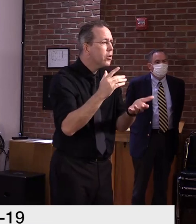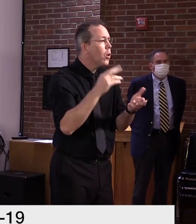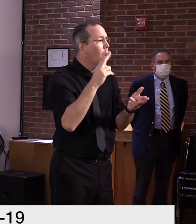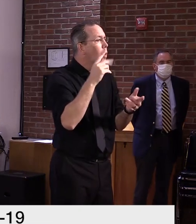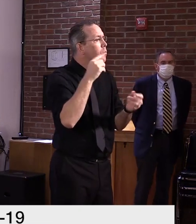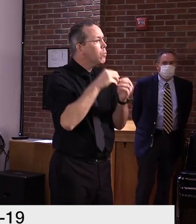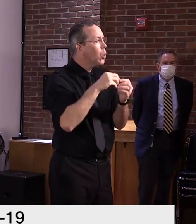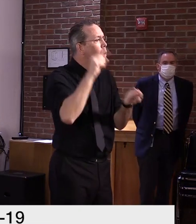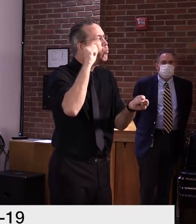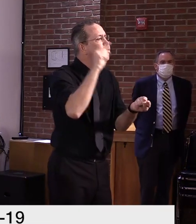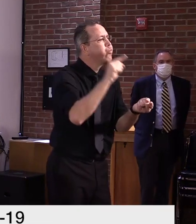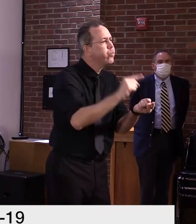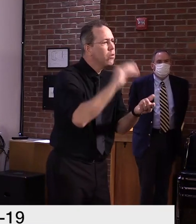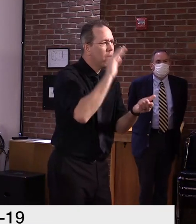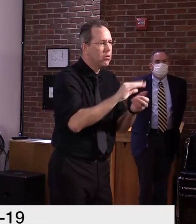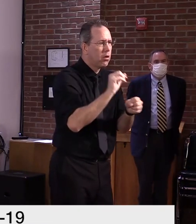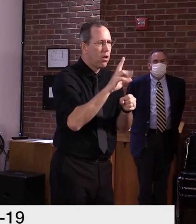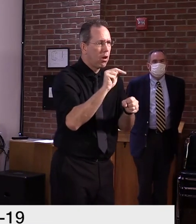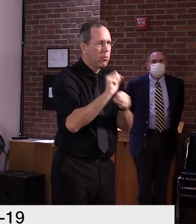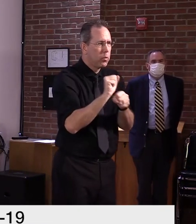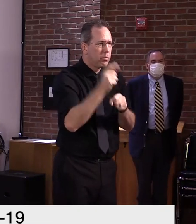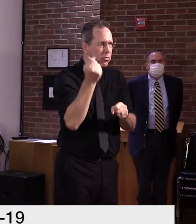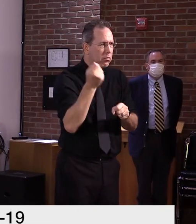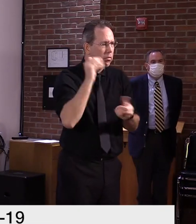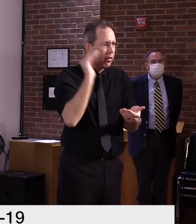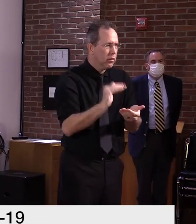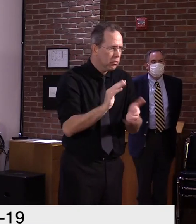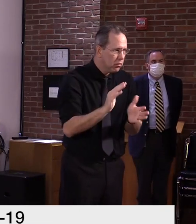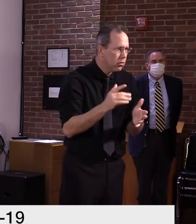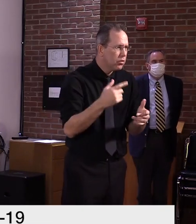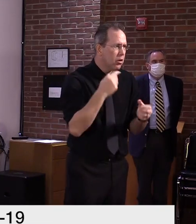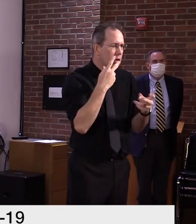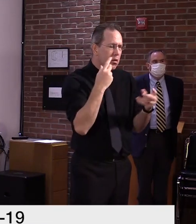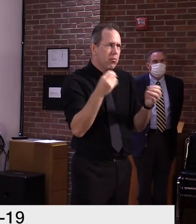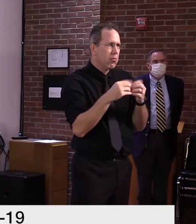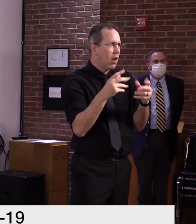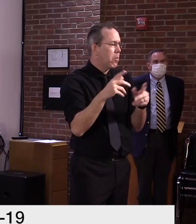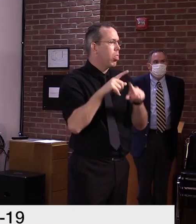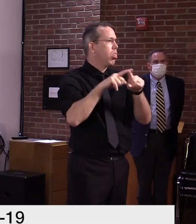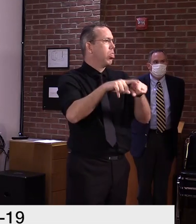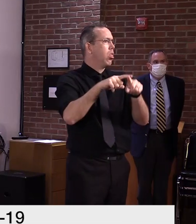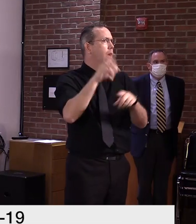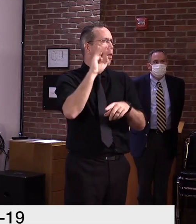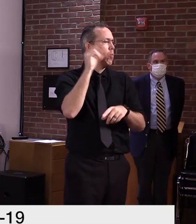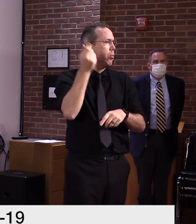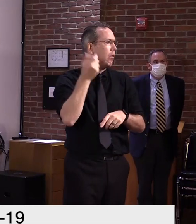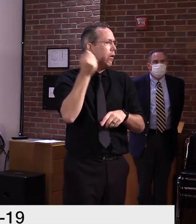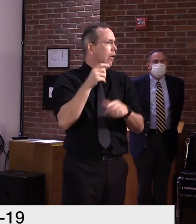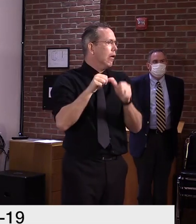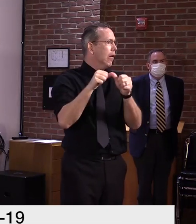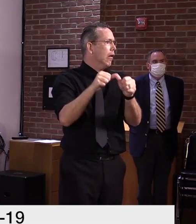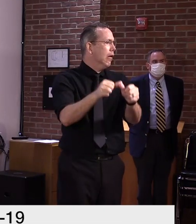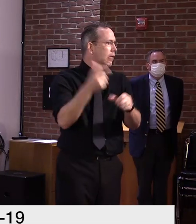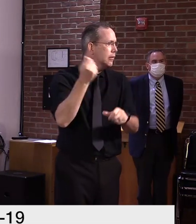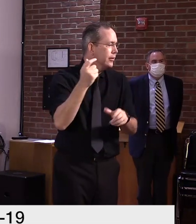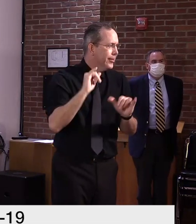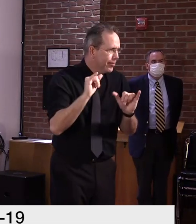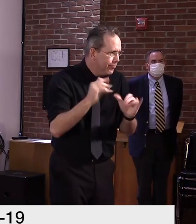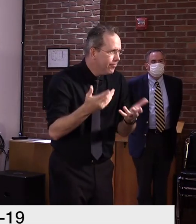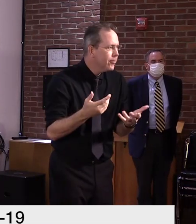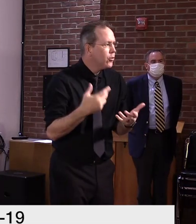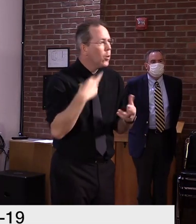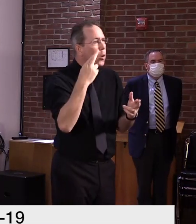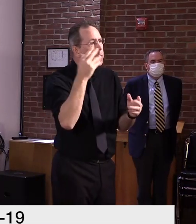but there are still a large number of people collecting unemployment, and it'll be a slow process over the coming